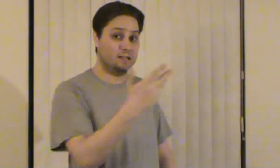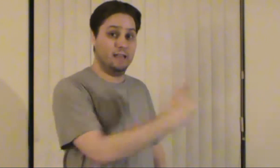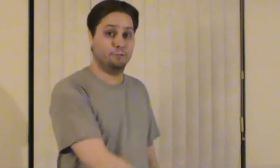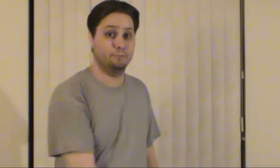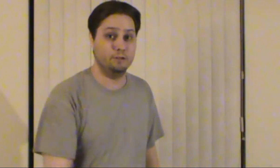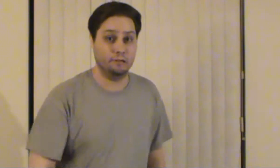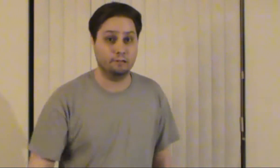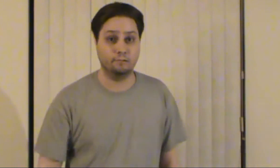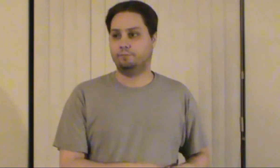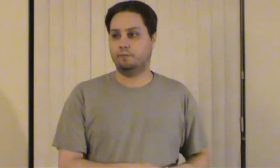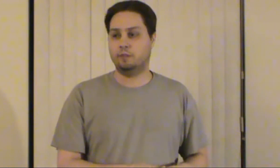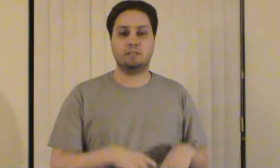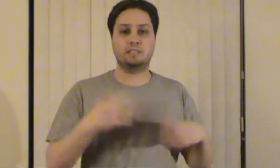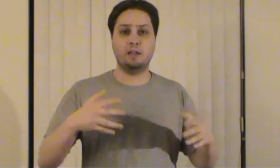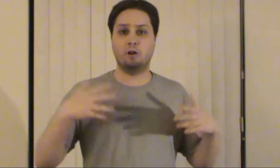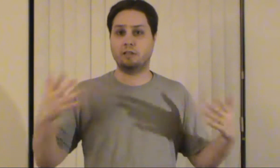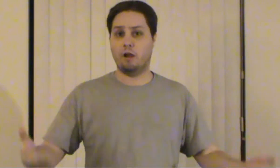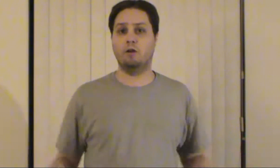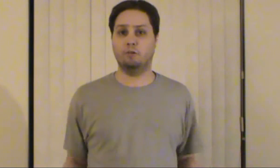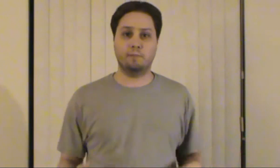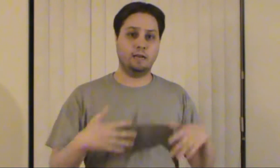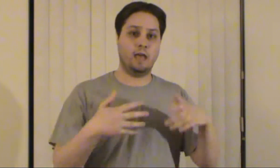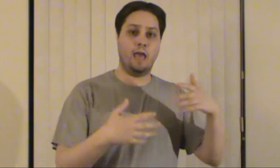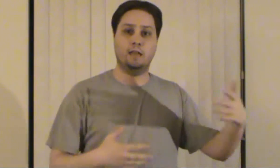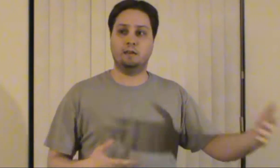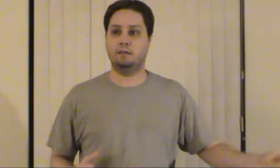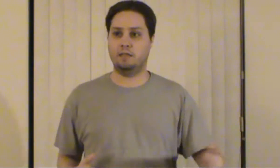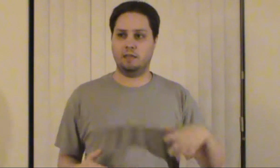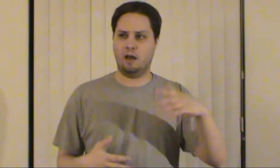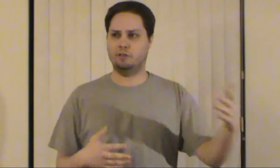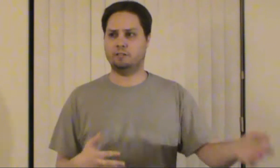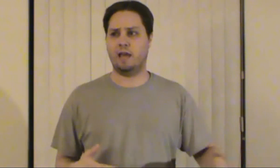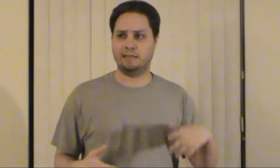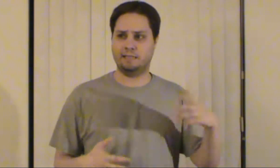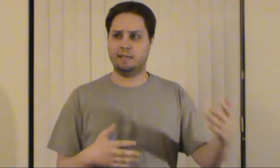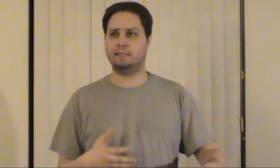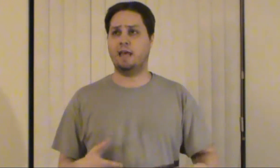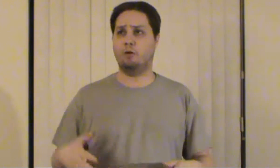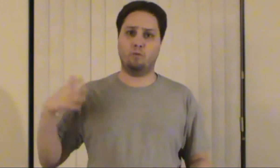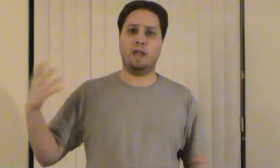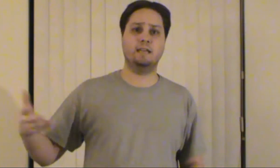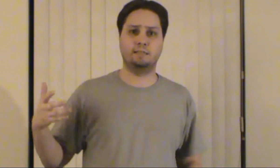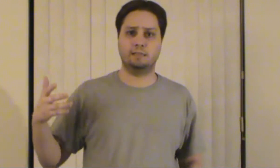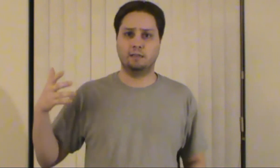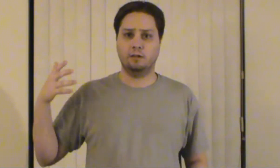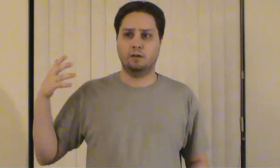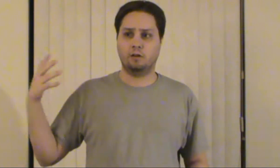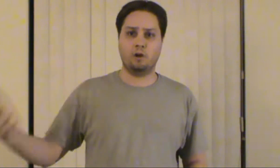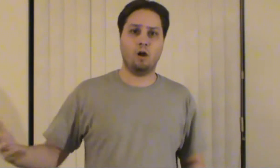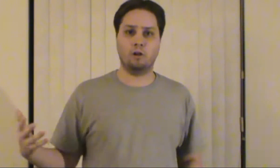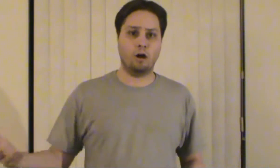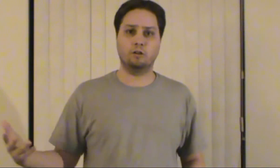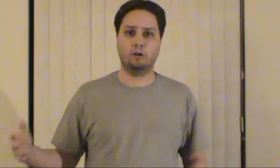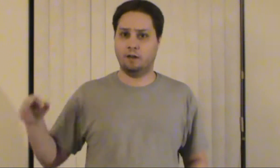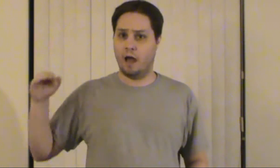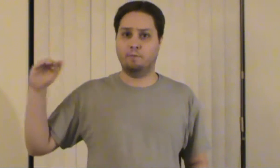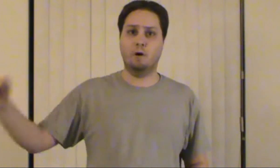not Collateral Beauty. There's a scene where Gary Oldman and the other scientists that raised Gardner on